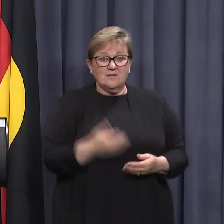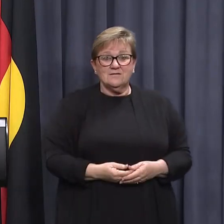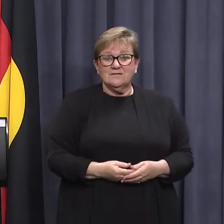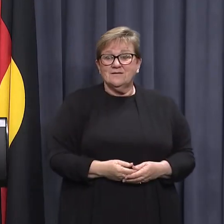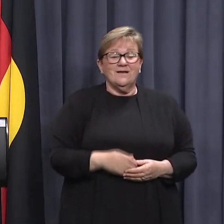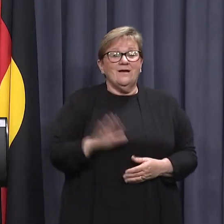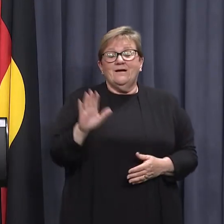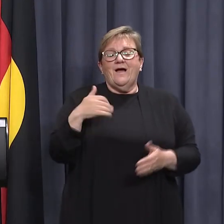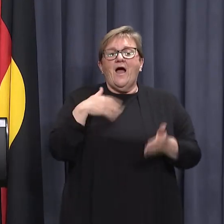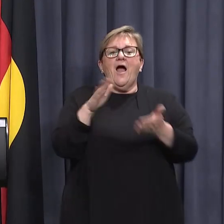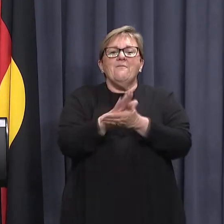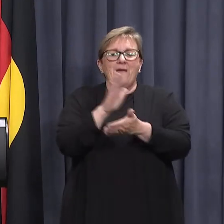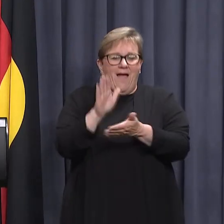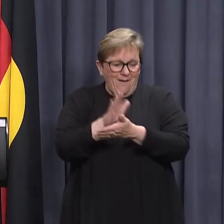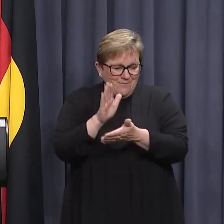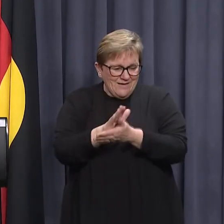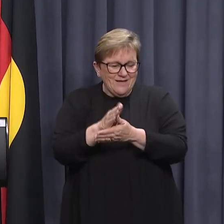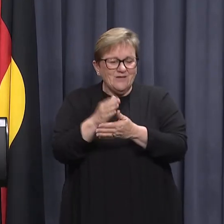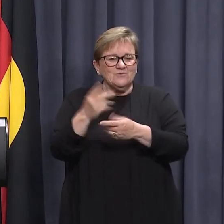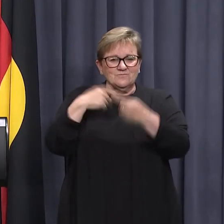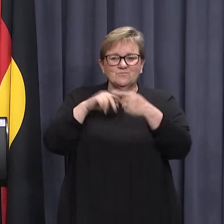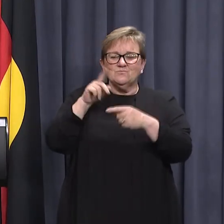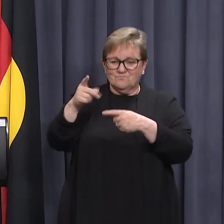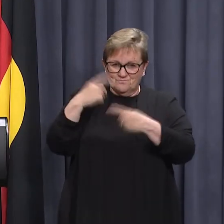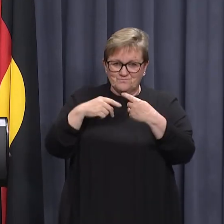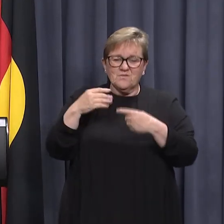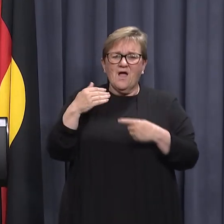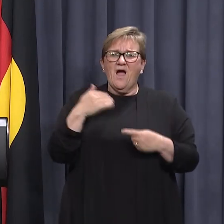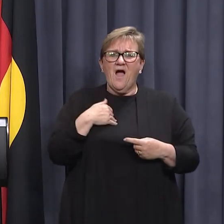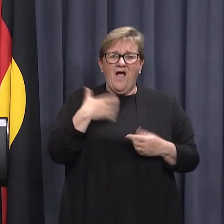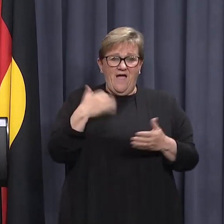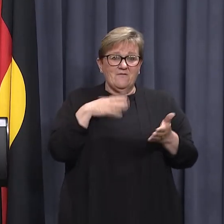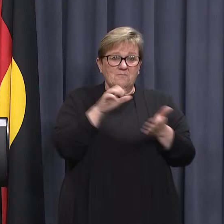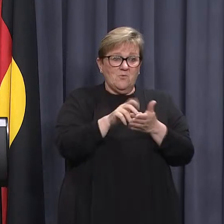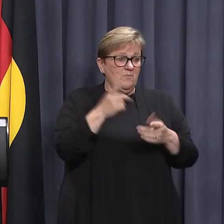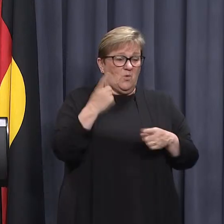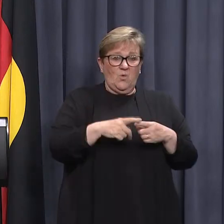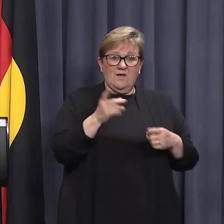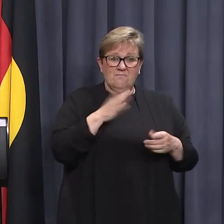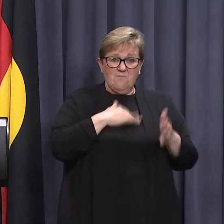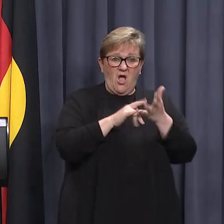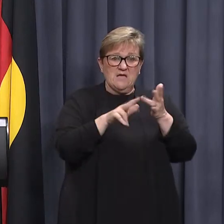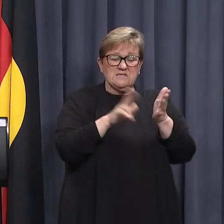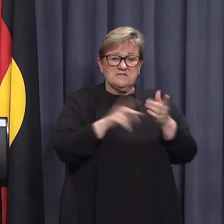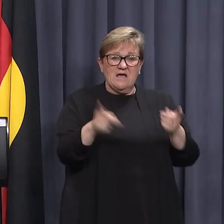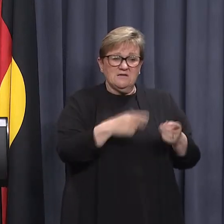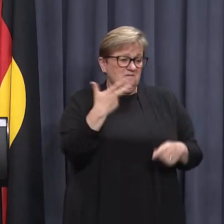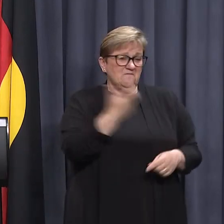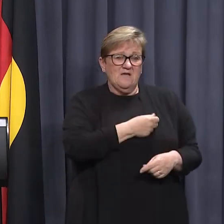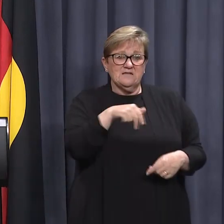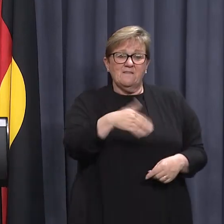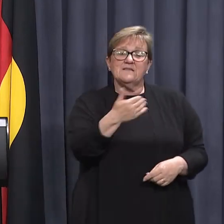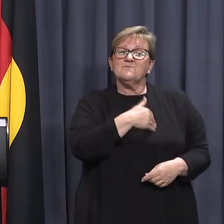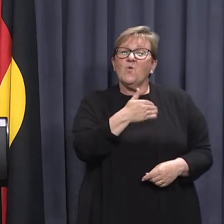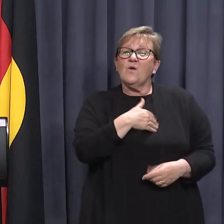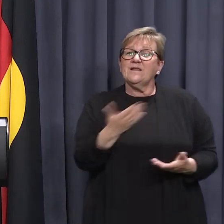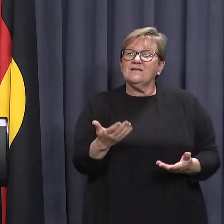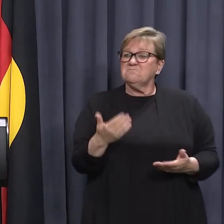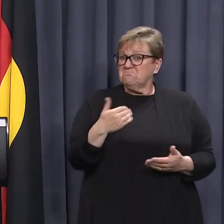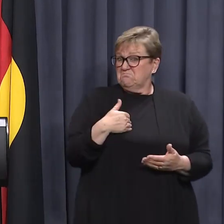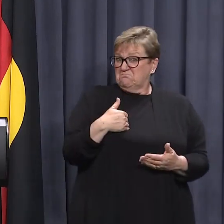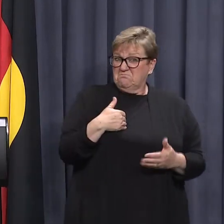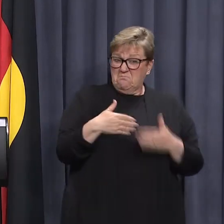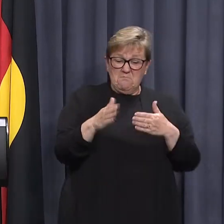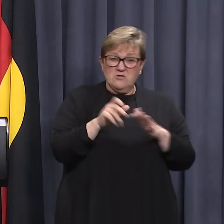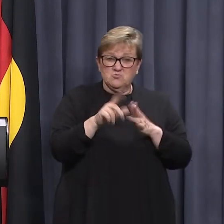Yeah, I'm happy to take that on board. I mean, I've got an appointment pretty quickly. My son was vaccinated this morning and I